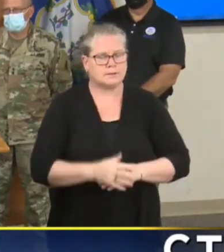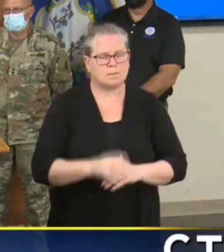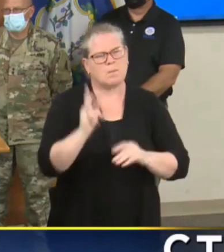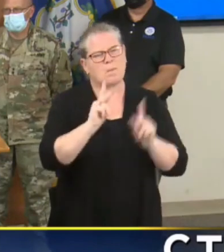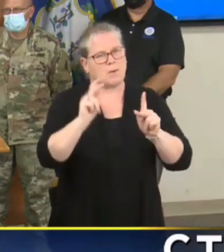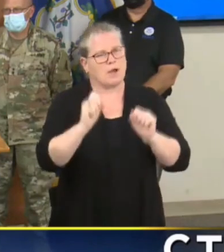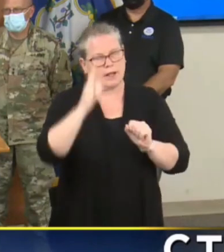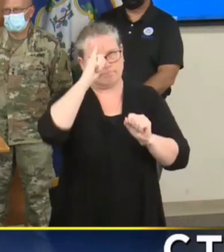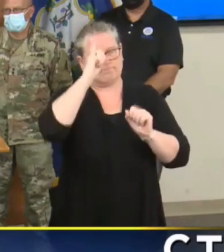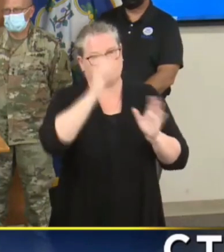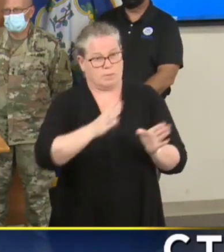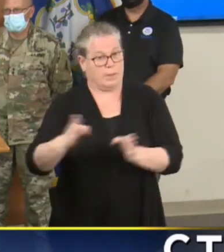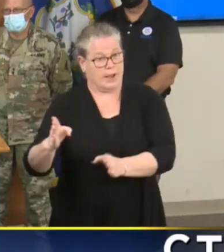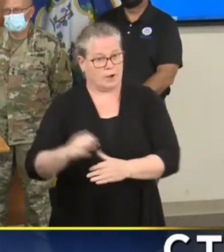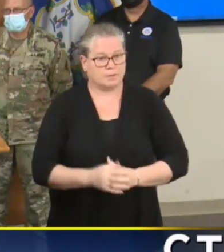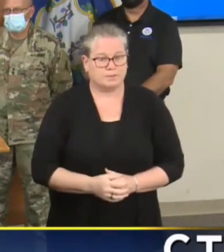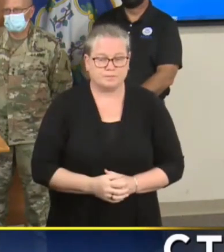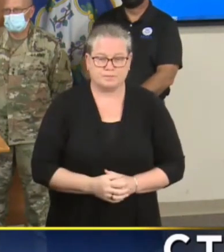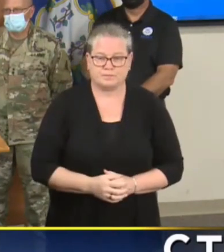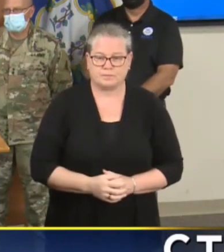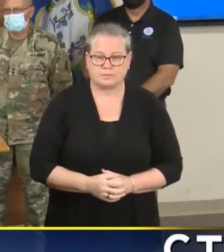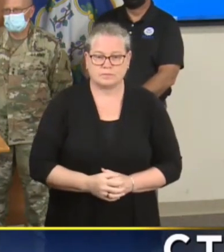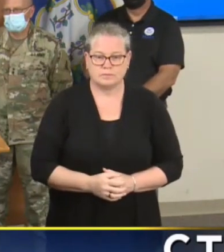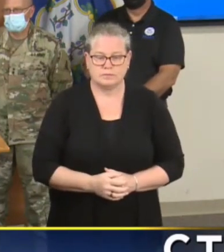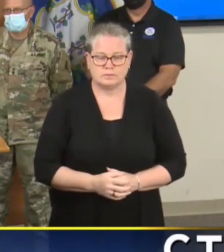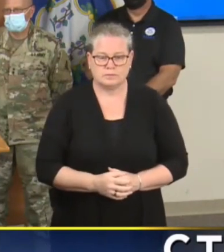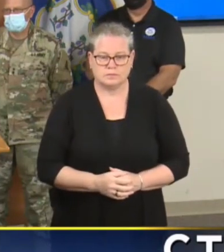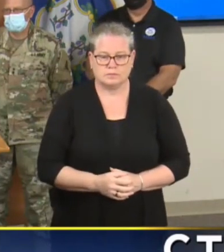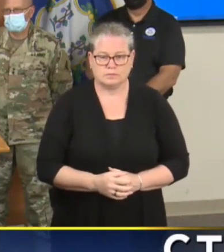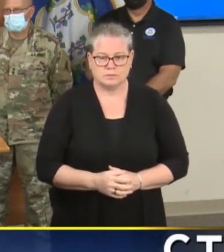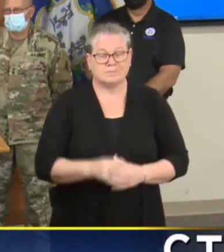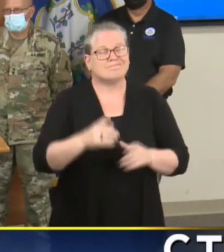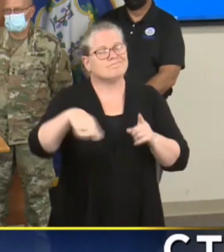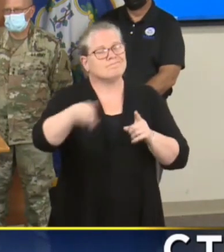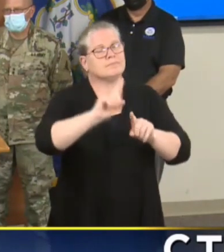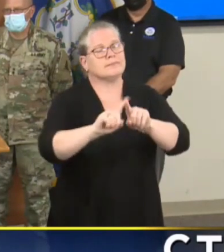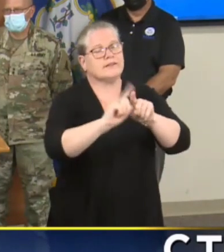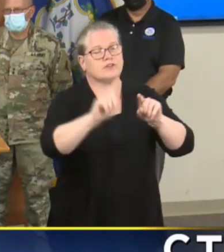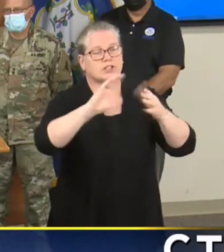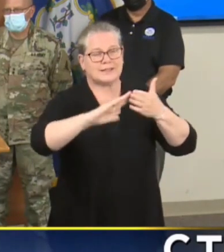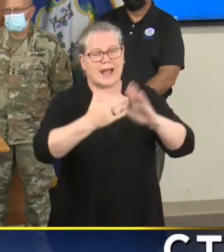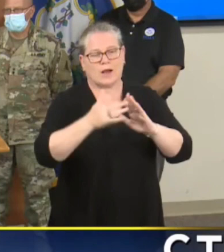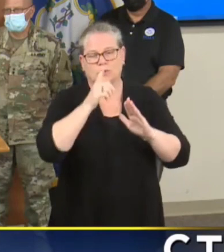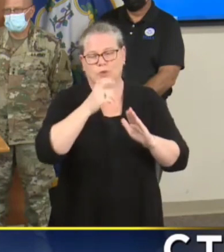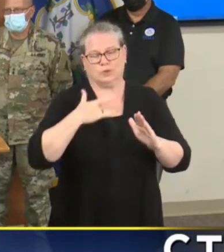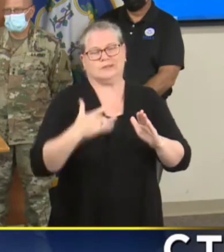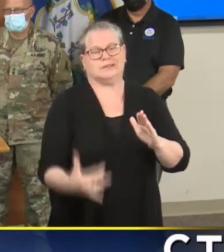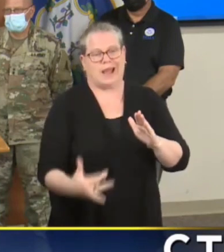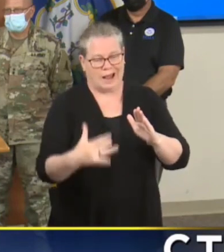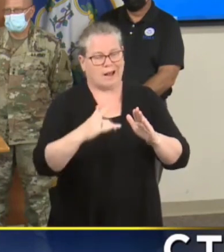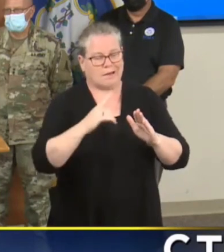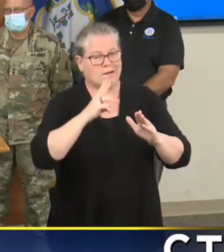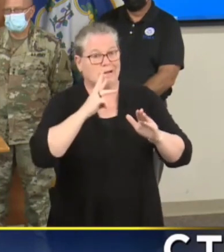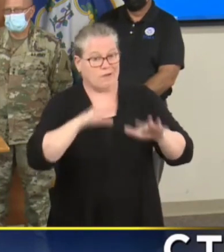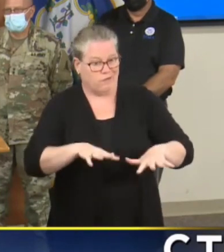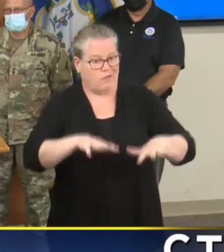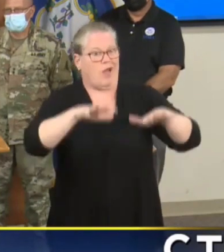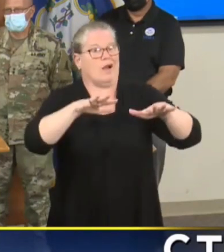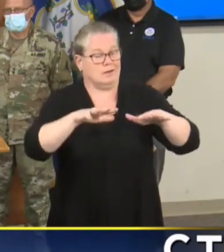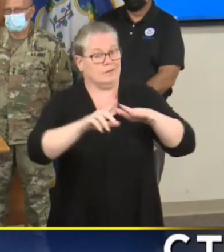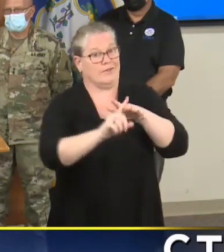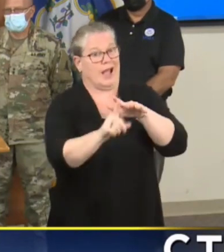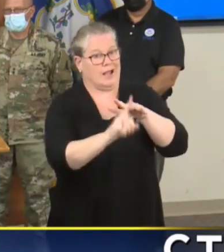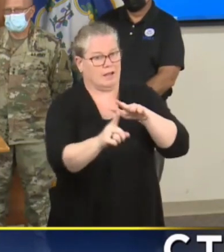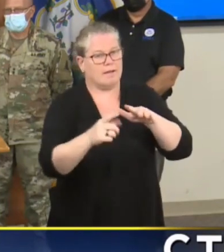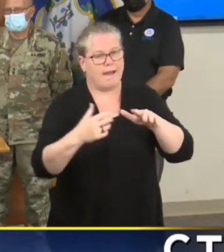So first of all, the the municipalities that have traditionally evacuation zones, flood evacuation zones, there are